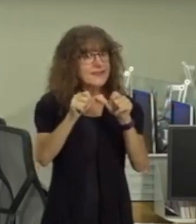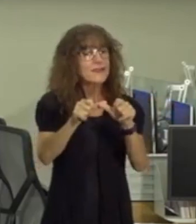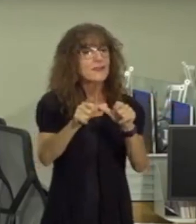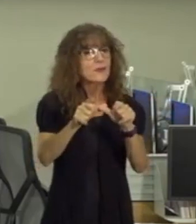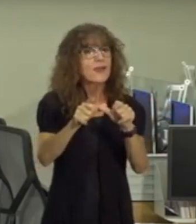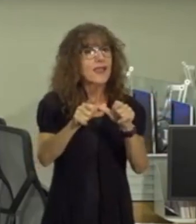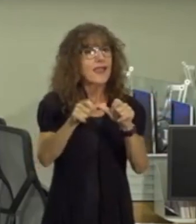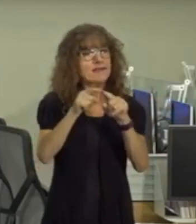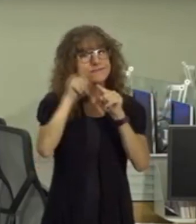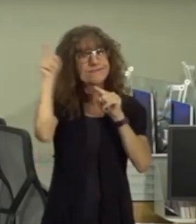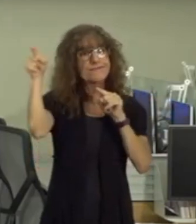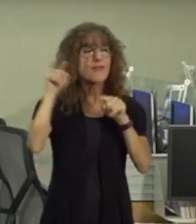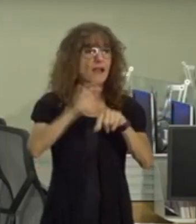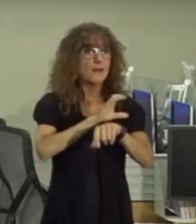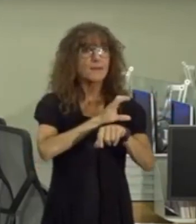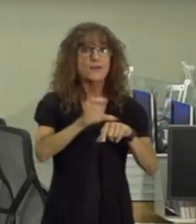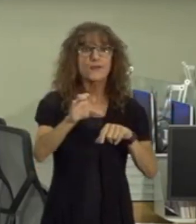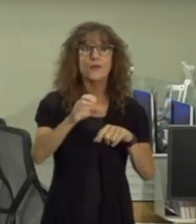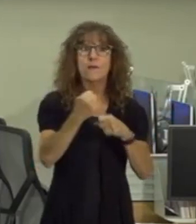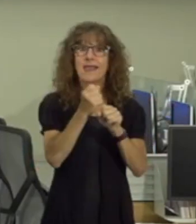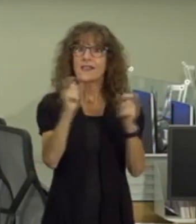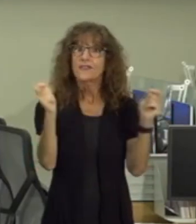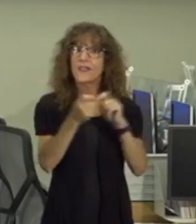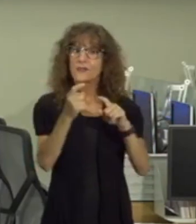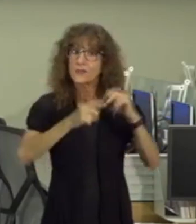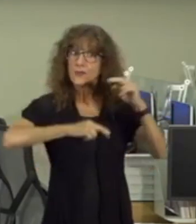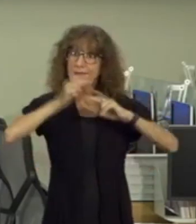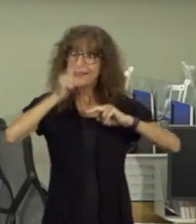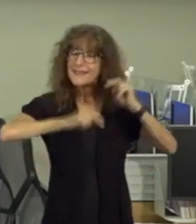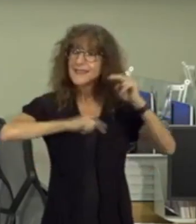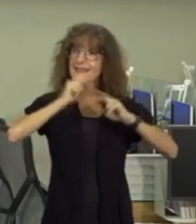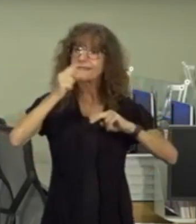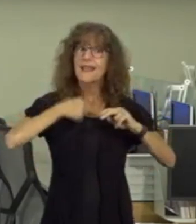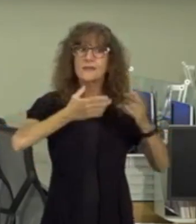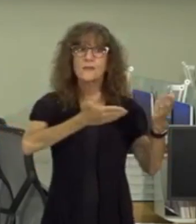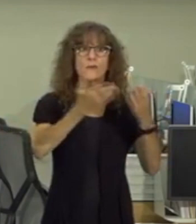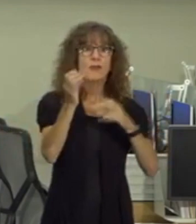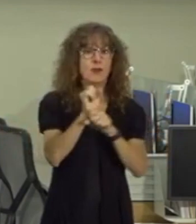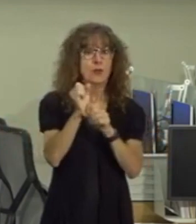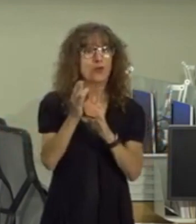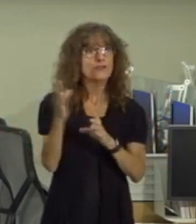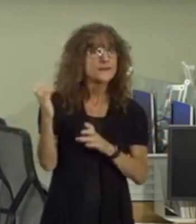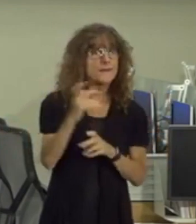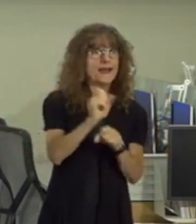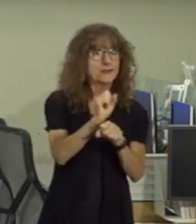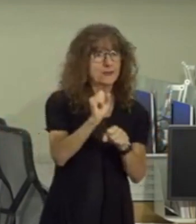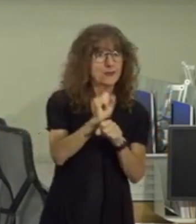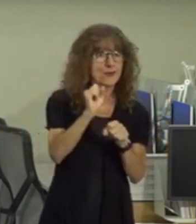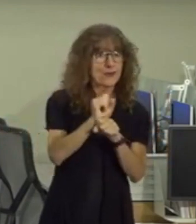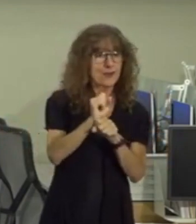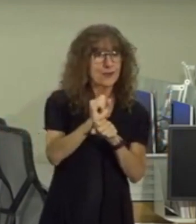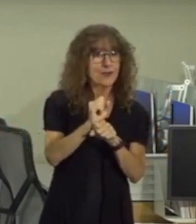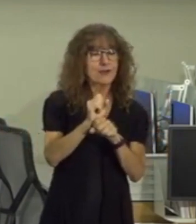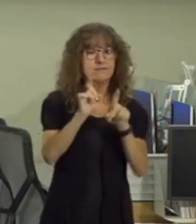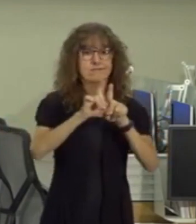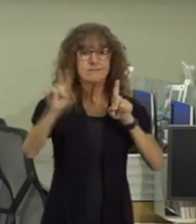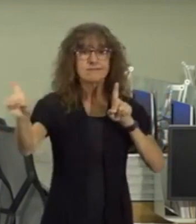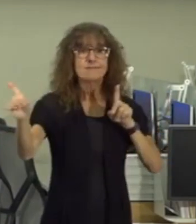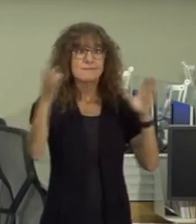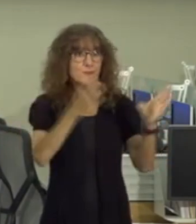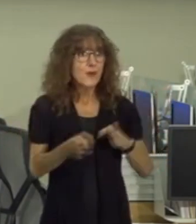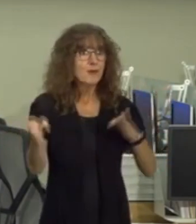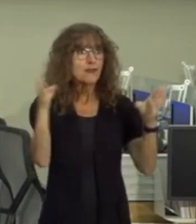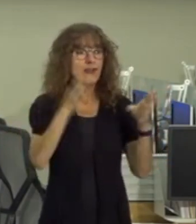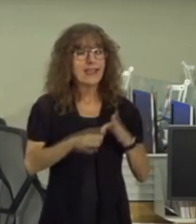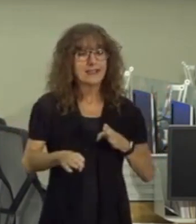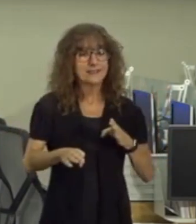at the same time we're making changes to our facilities as we bring some employees back to work we're making social distancing preparations